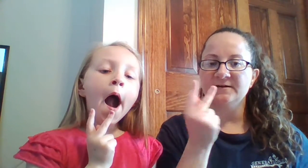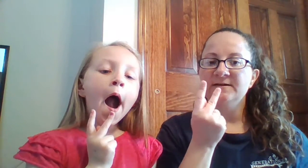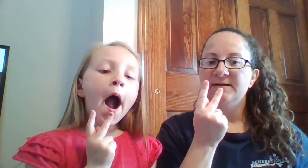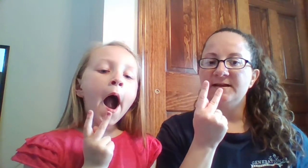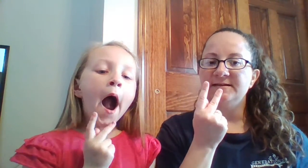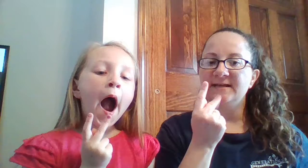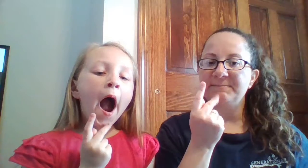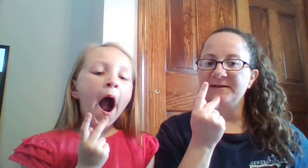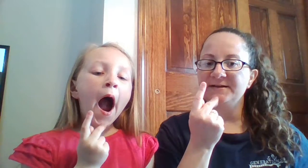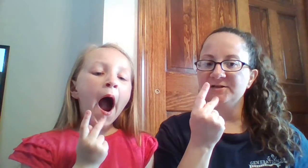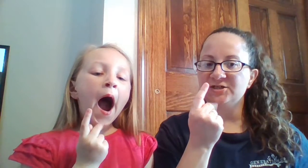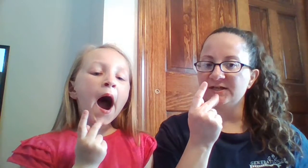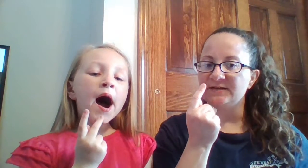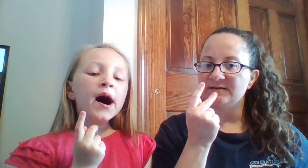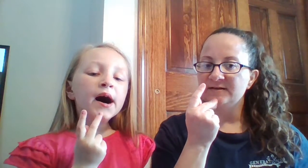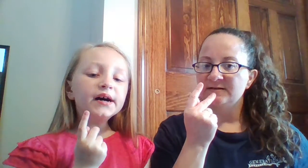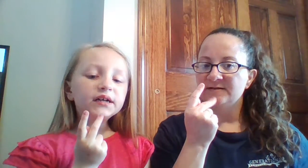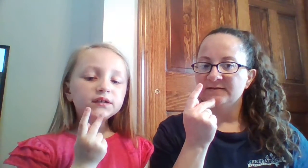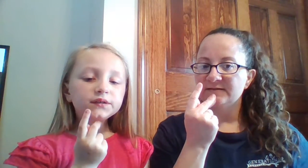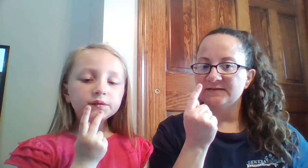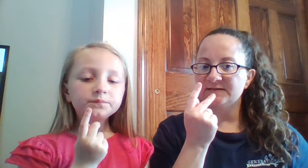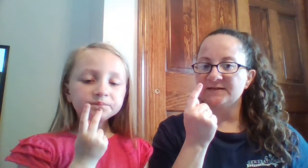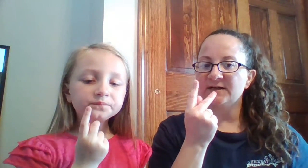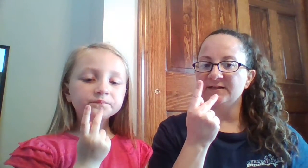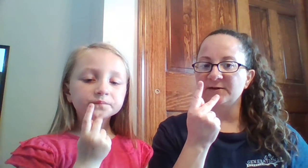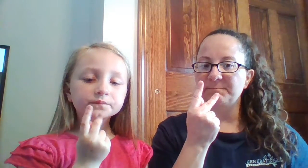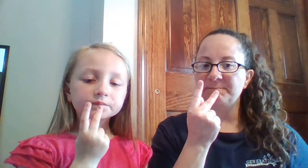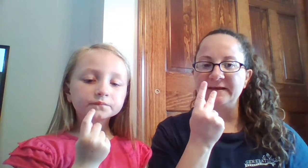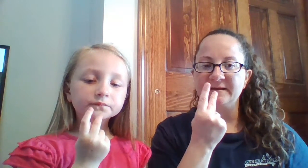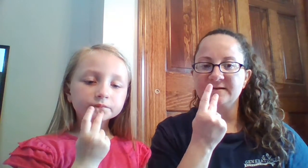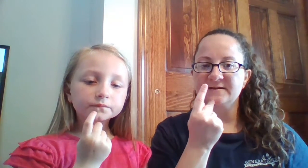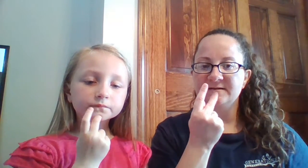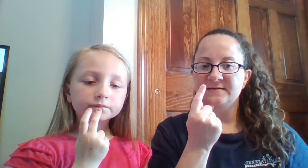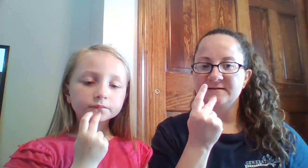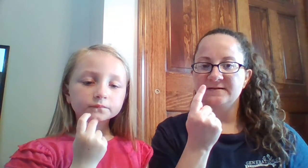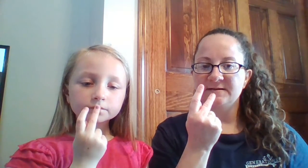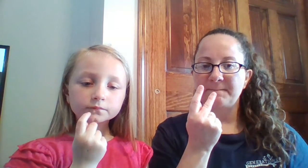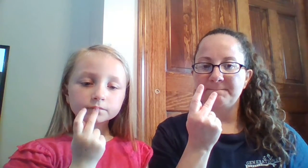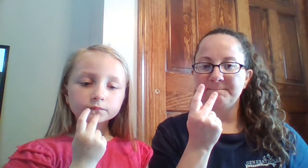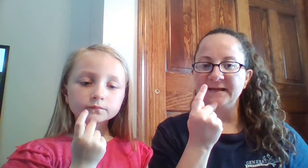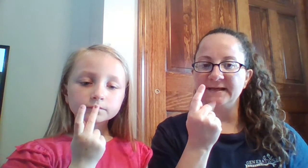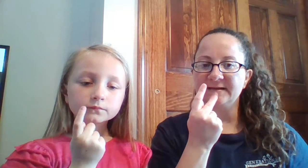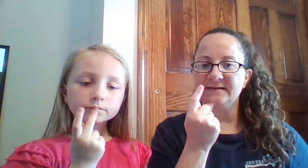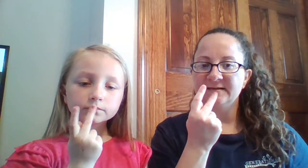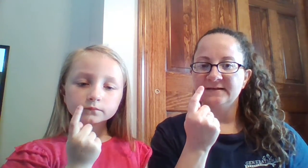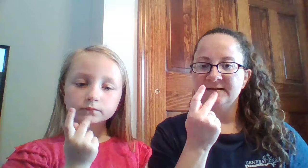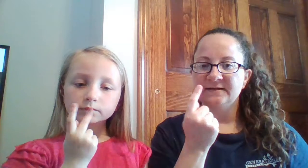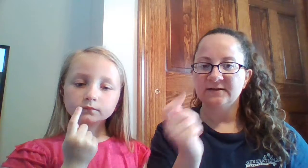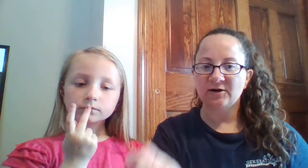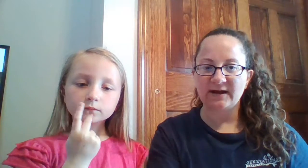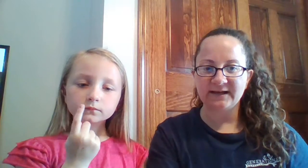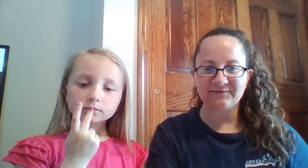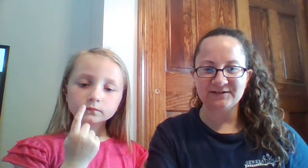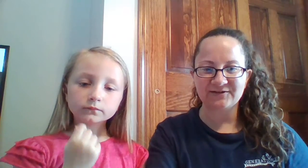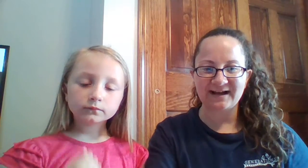and tap it on your chin. This is the color pink. Pink. Go ahead and give it a try.